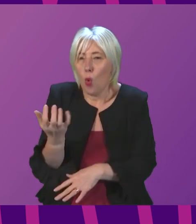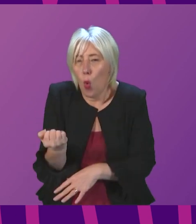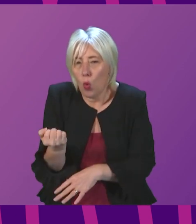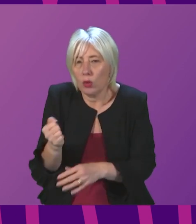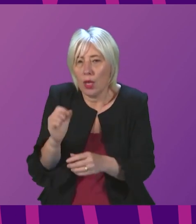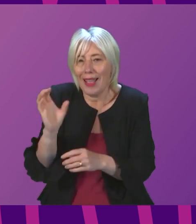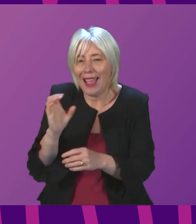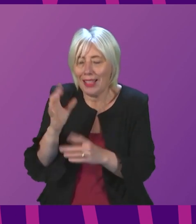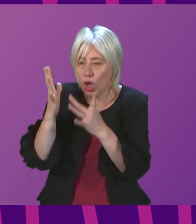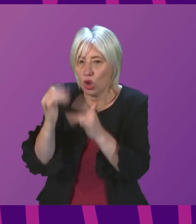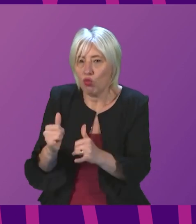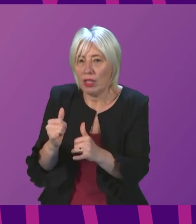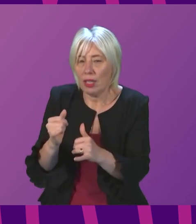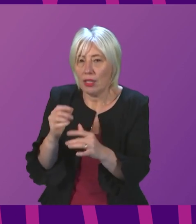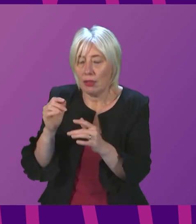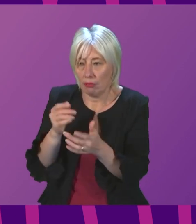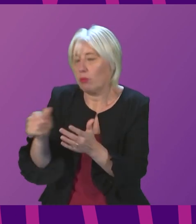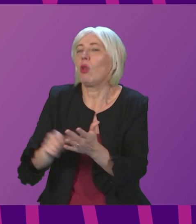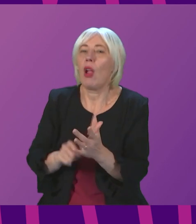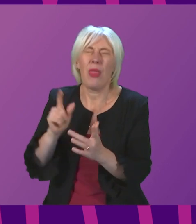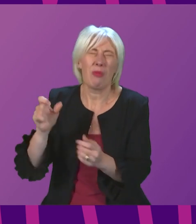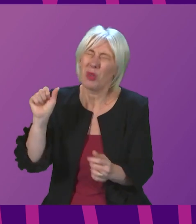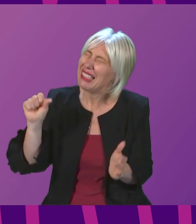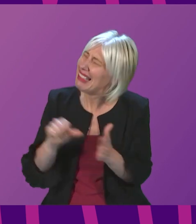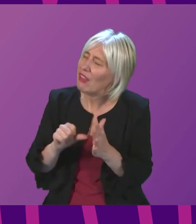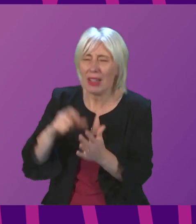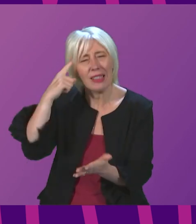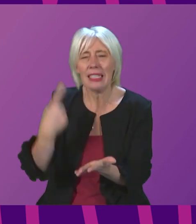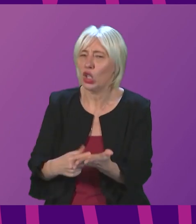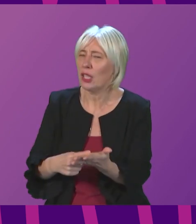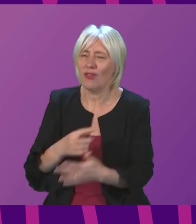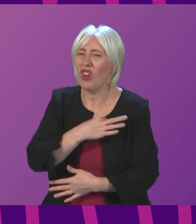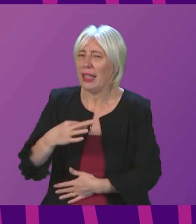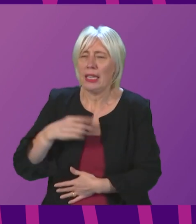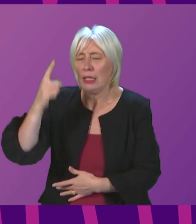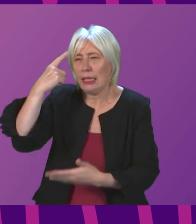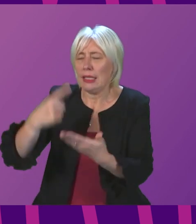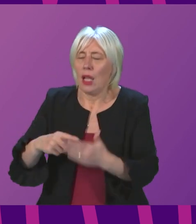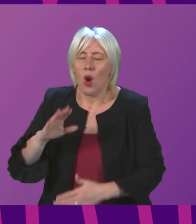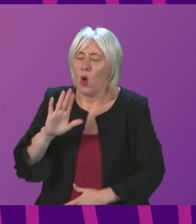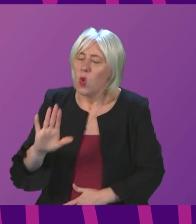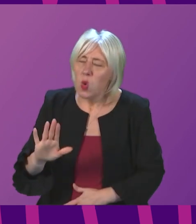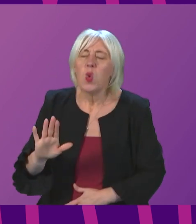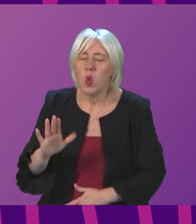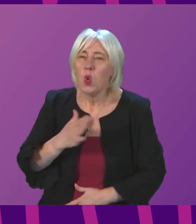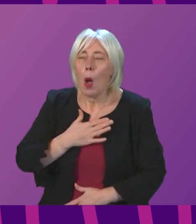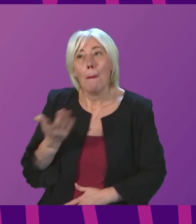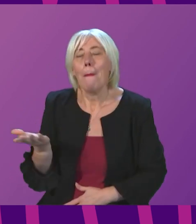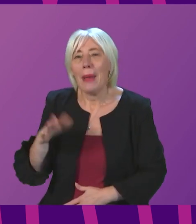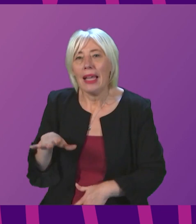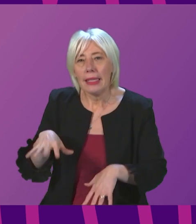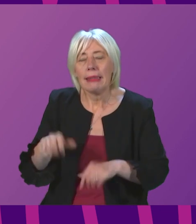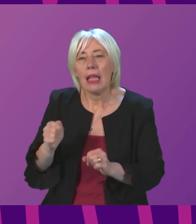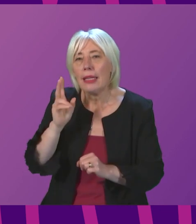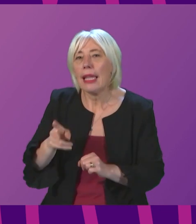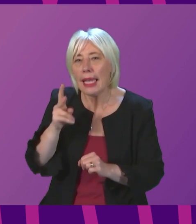programmes was one of the most difficult decisions that our clinical advisers had to take. Screening programmes have restarted and